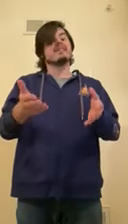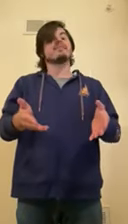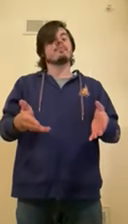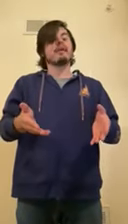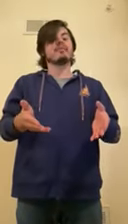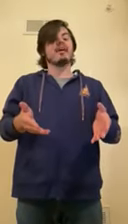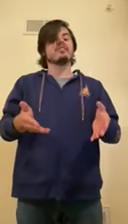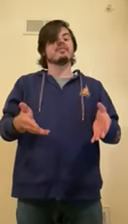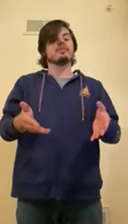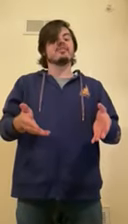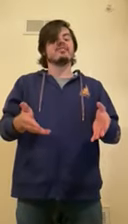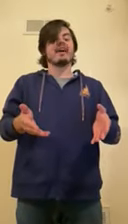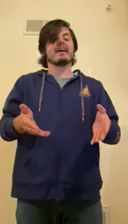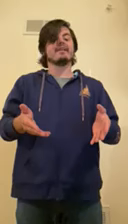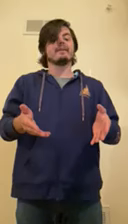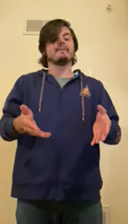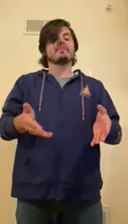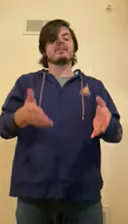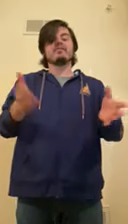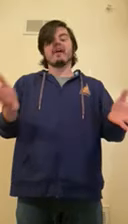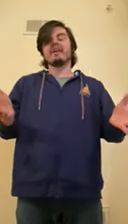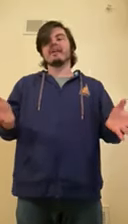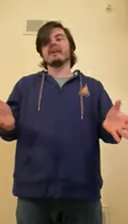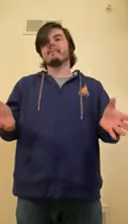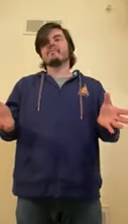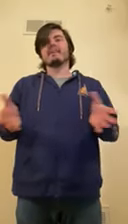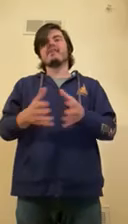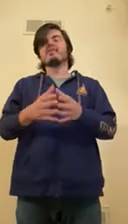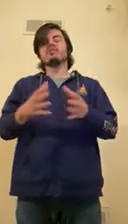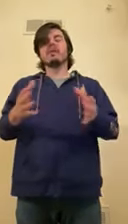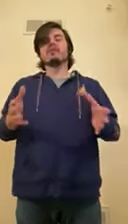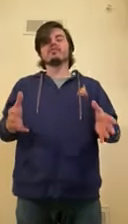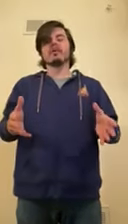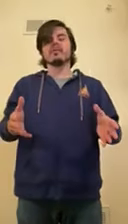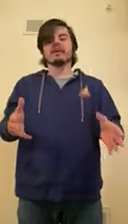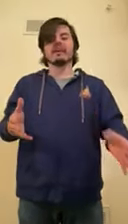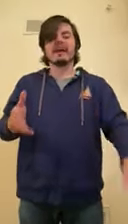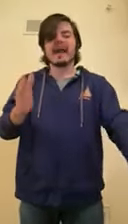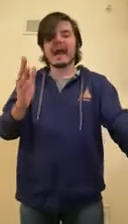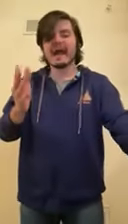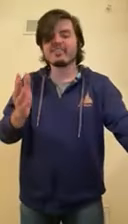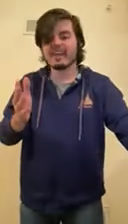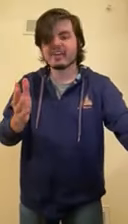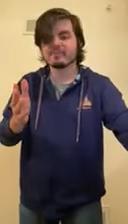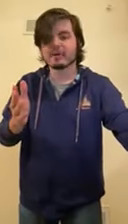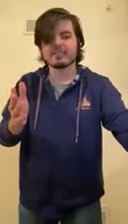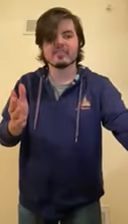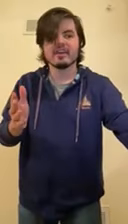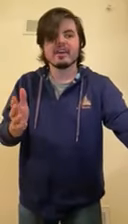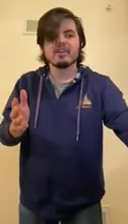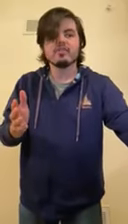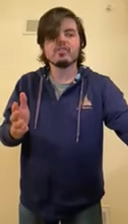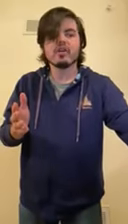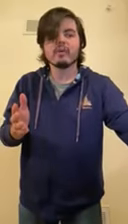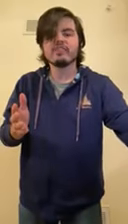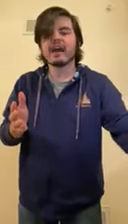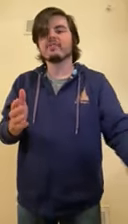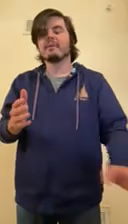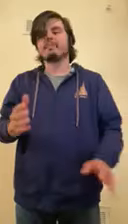that's probably also a good sign. Finally, if you're really struggling, ask the experts. You can reach out to people